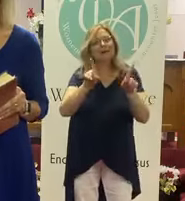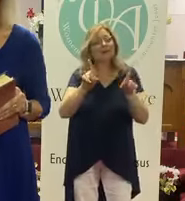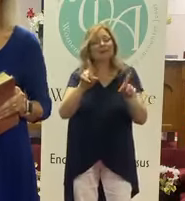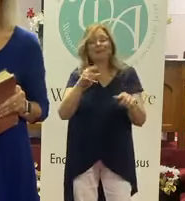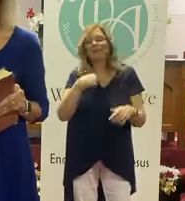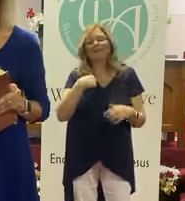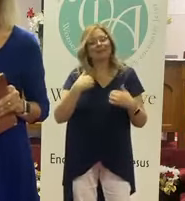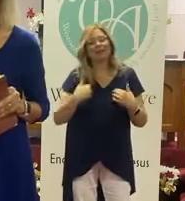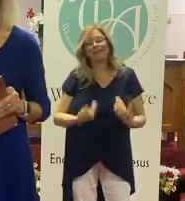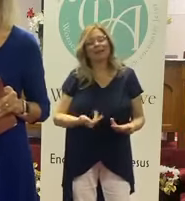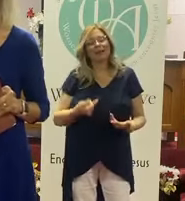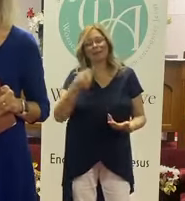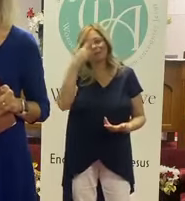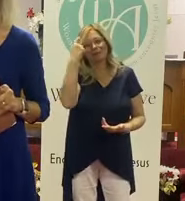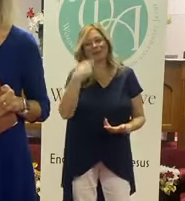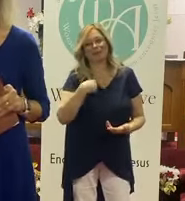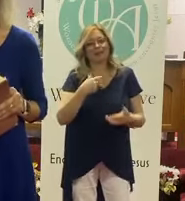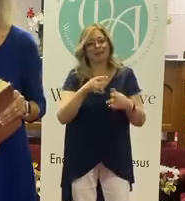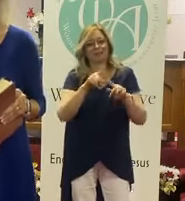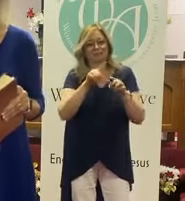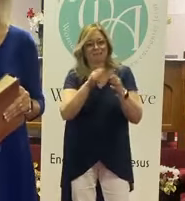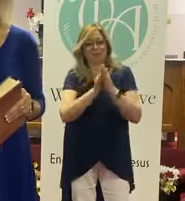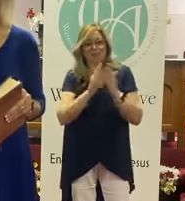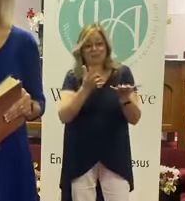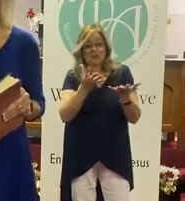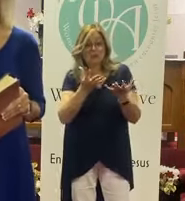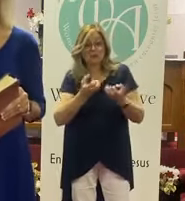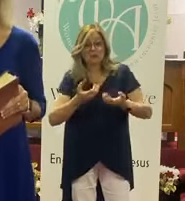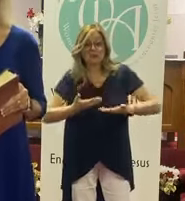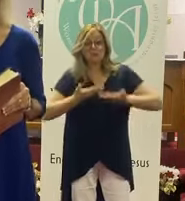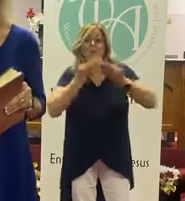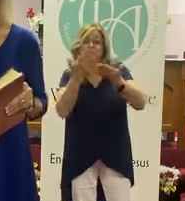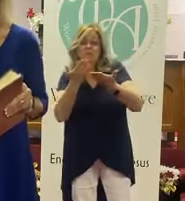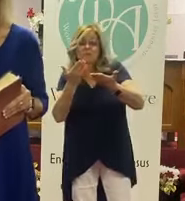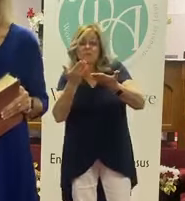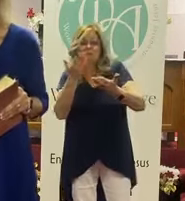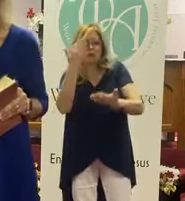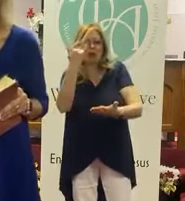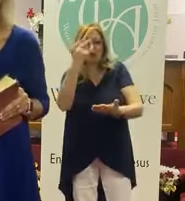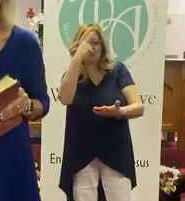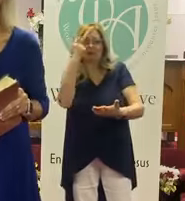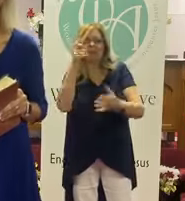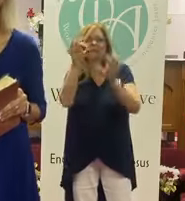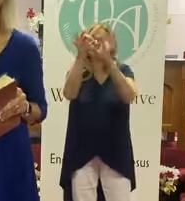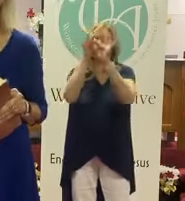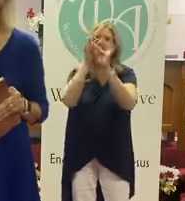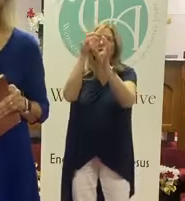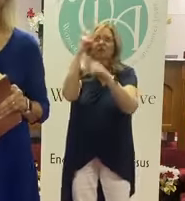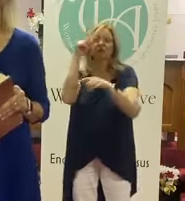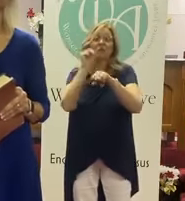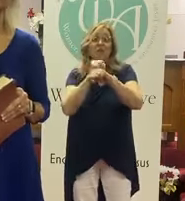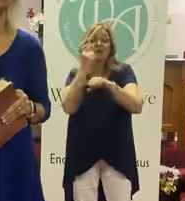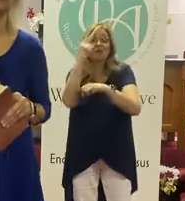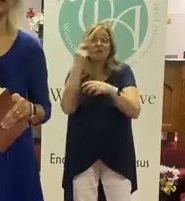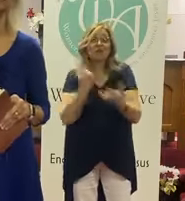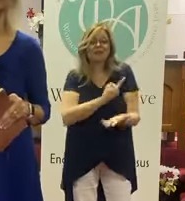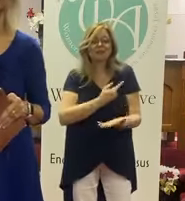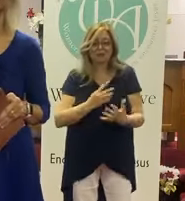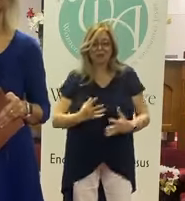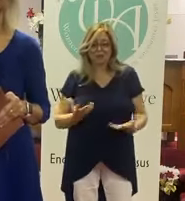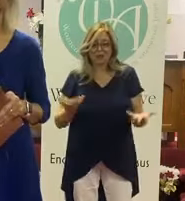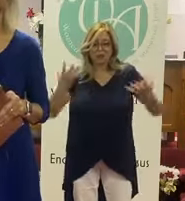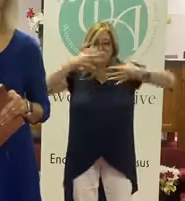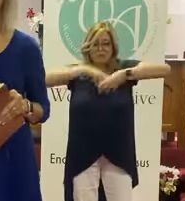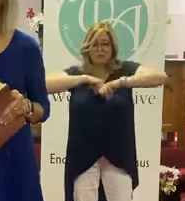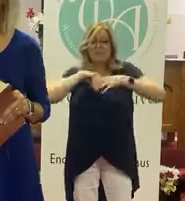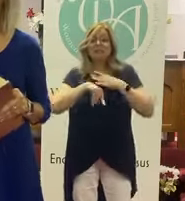doesn't get weary without asking. Amen. He wants us to bring that to Him. Why? Because it works in us. It creates something in us.